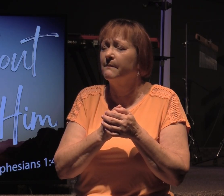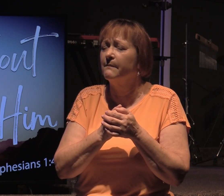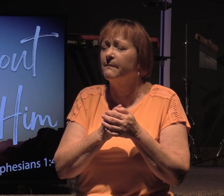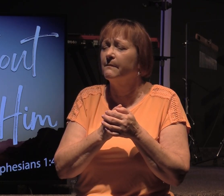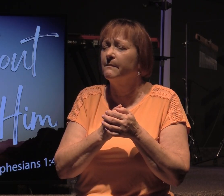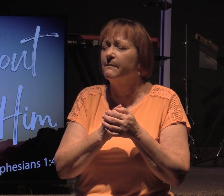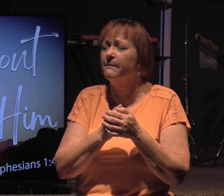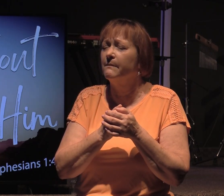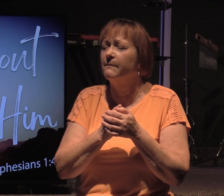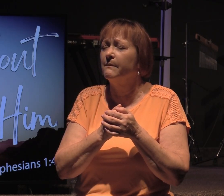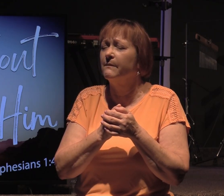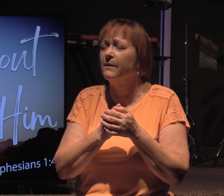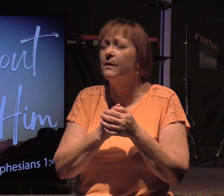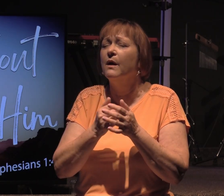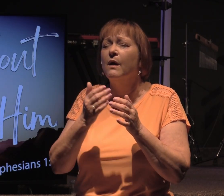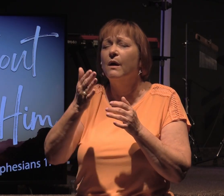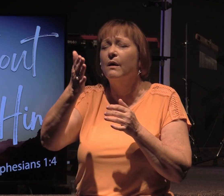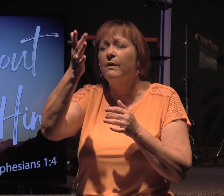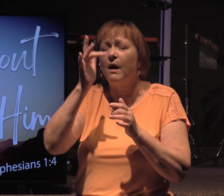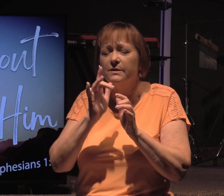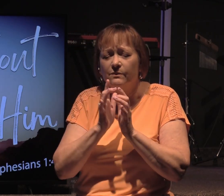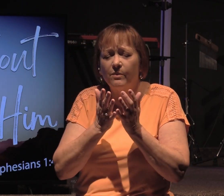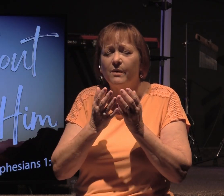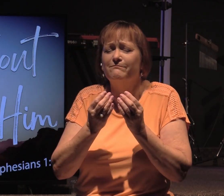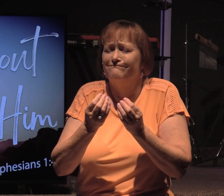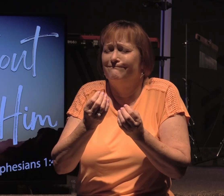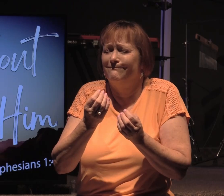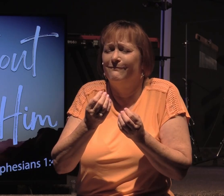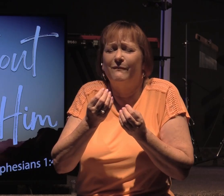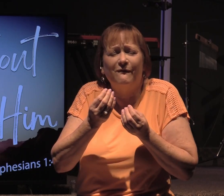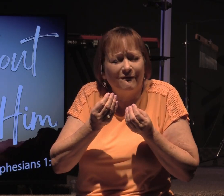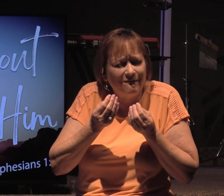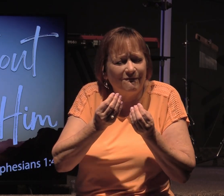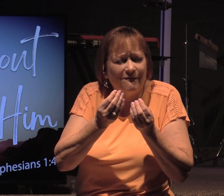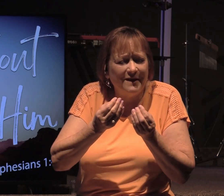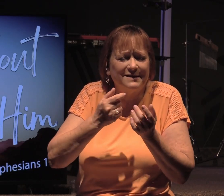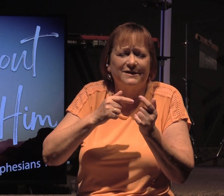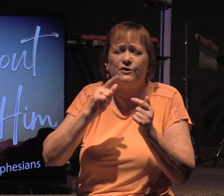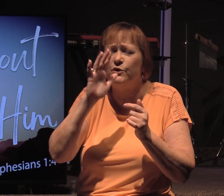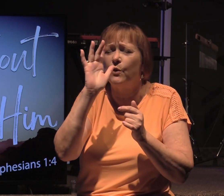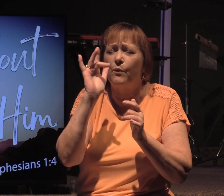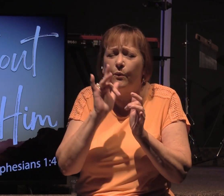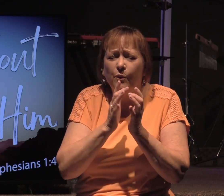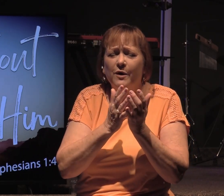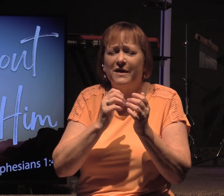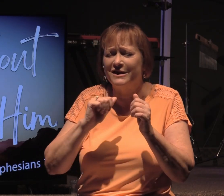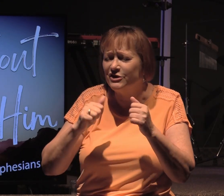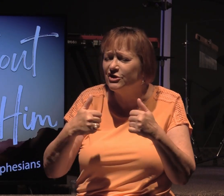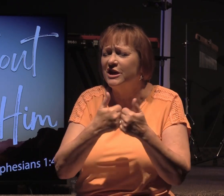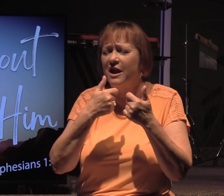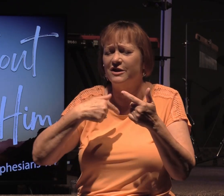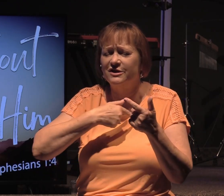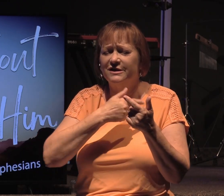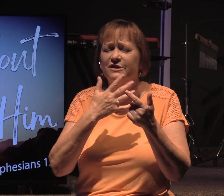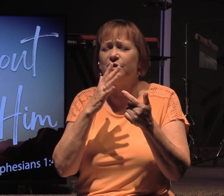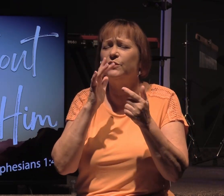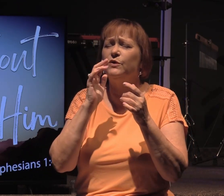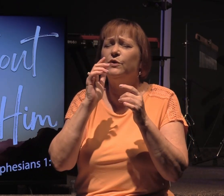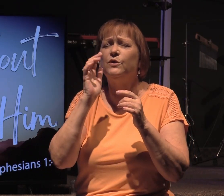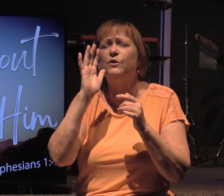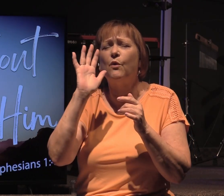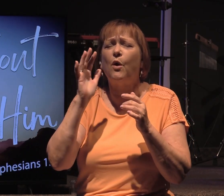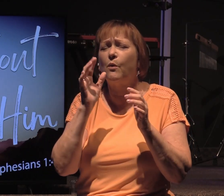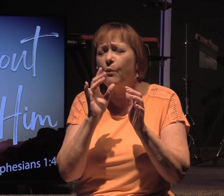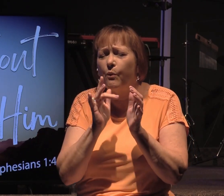We've come to be fed by the word of God because it's your word that enlightens us. It's your word that challenges us. It's your word that